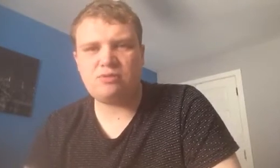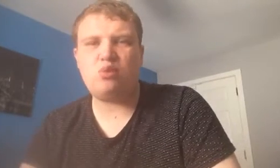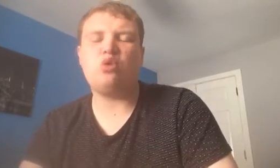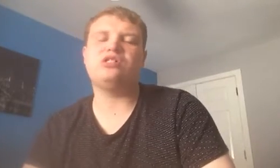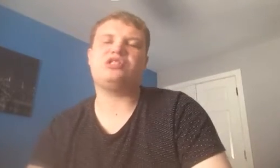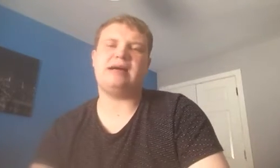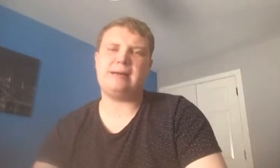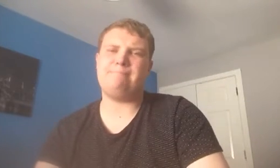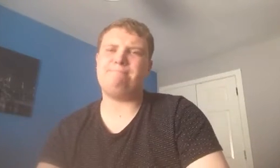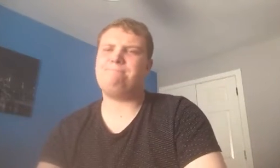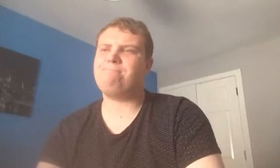reports that, erm,